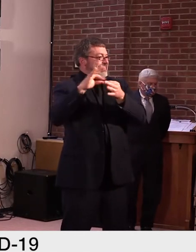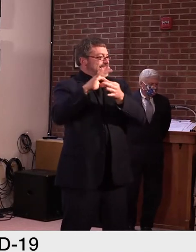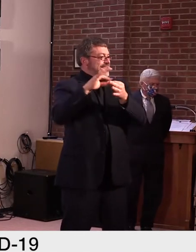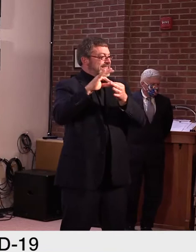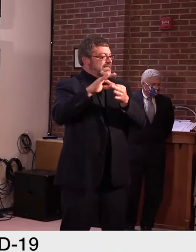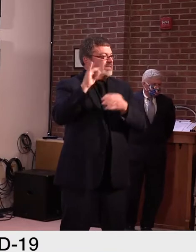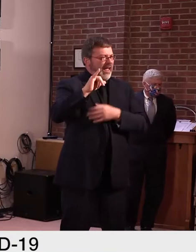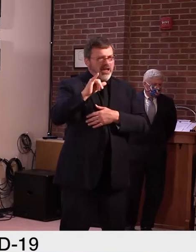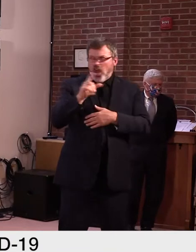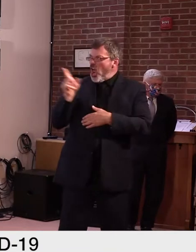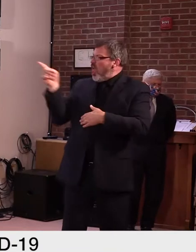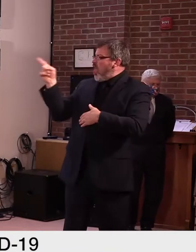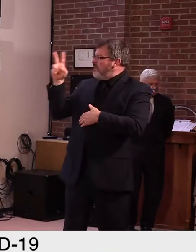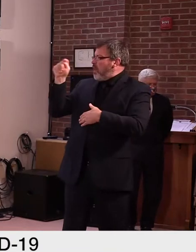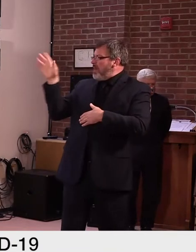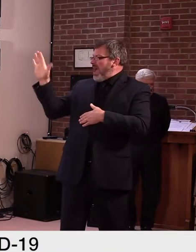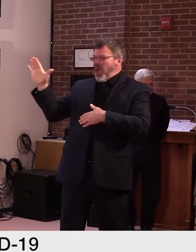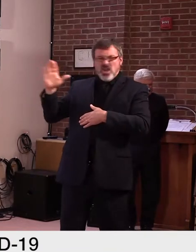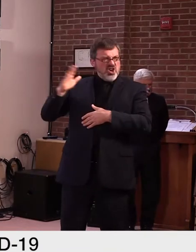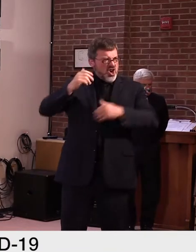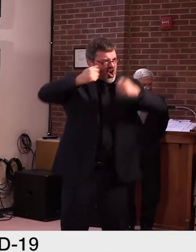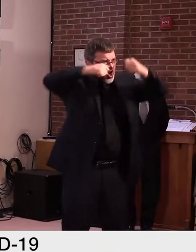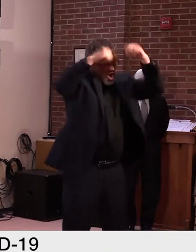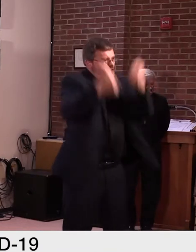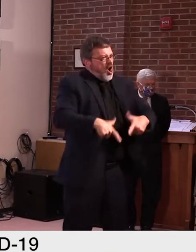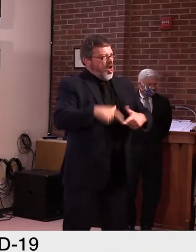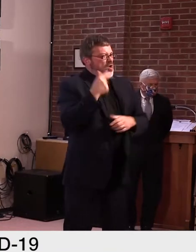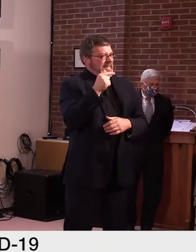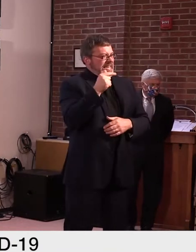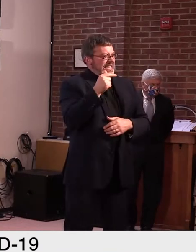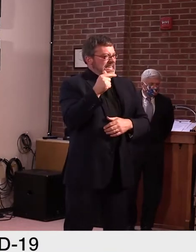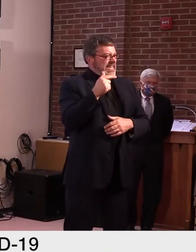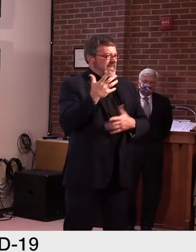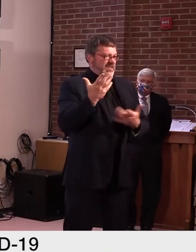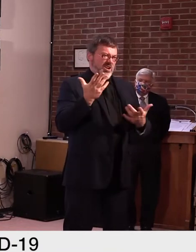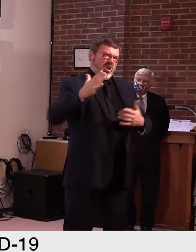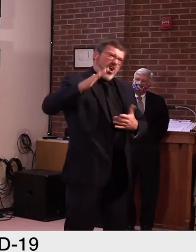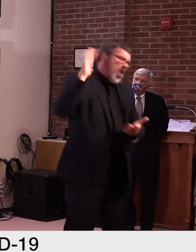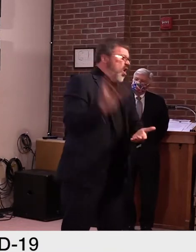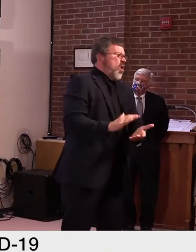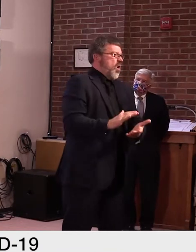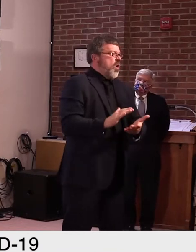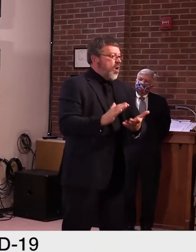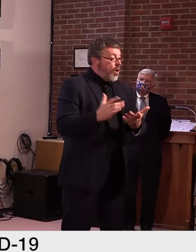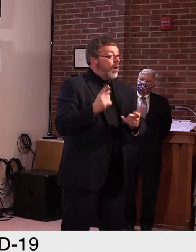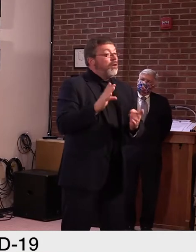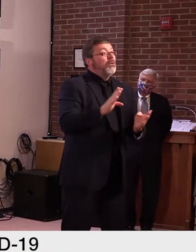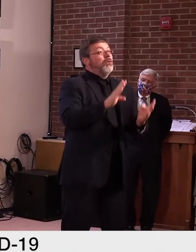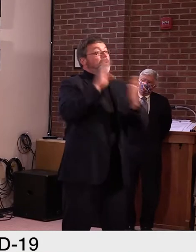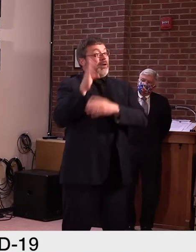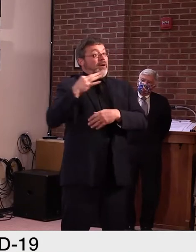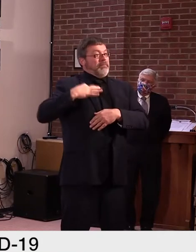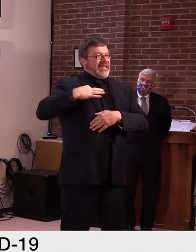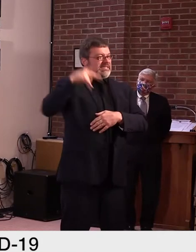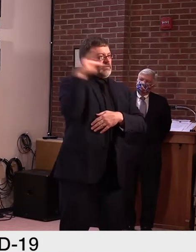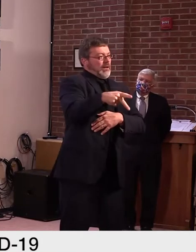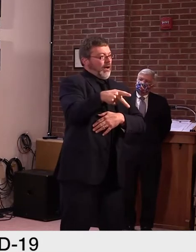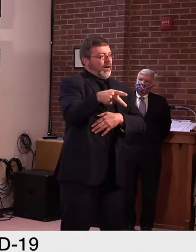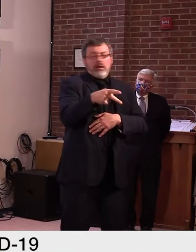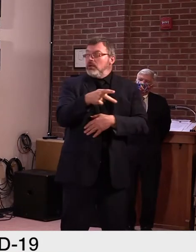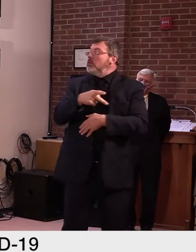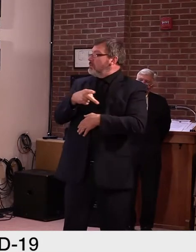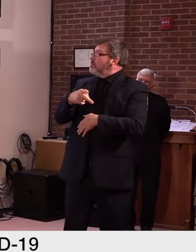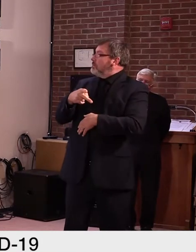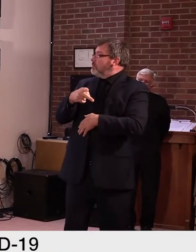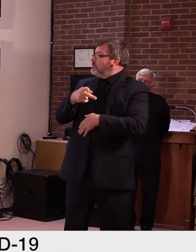low the prevalence of the virus is in the Northeast, particularly in Vermont, New Hampshire and Maine, and how that's really helped us be in a